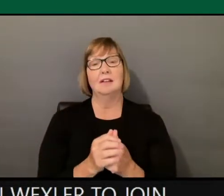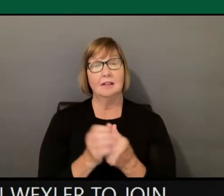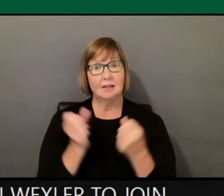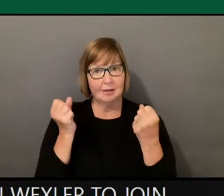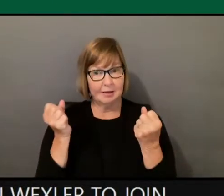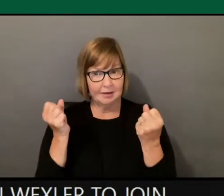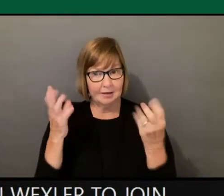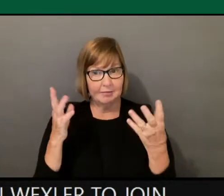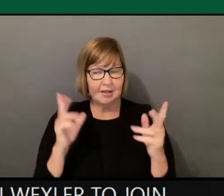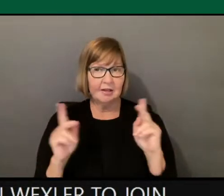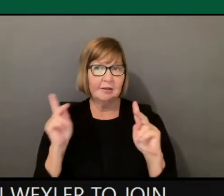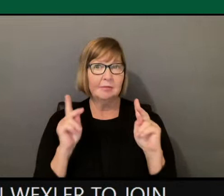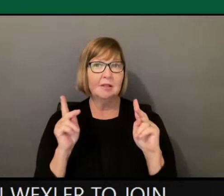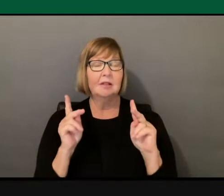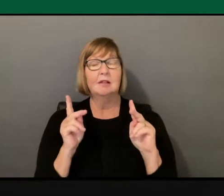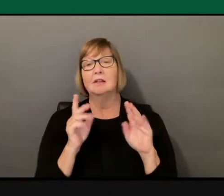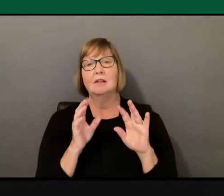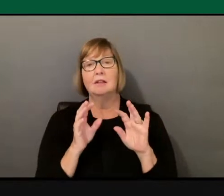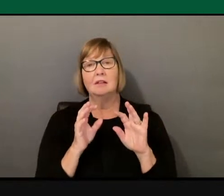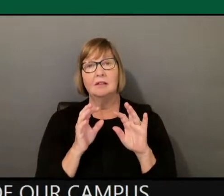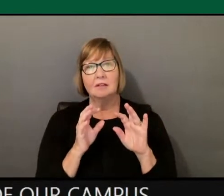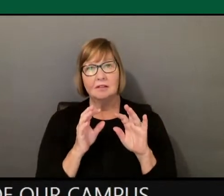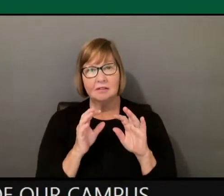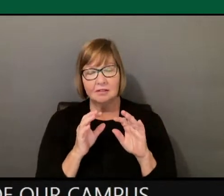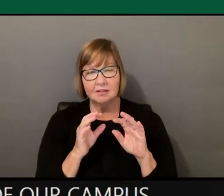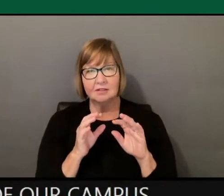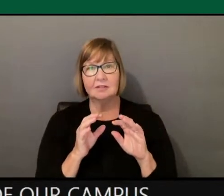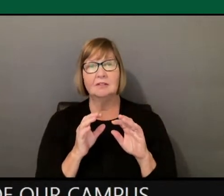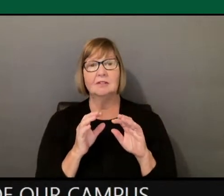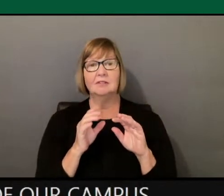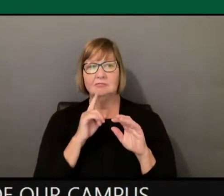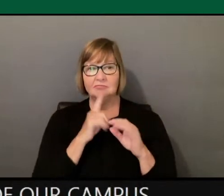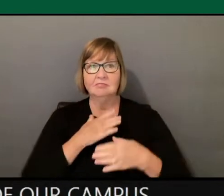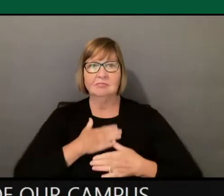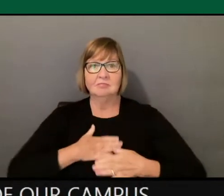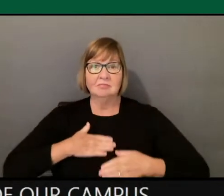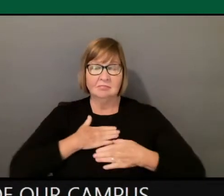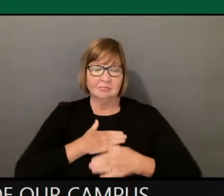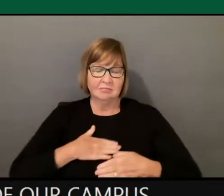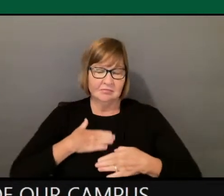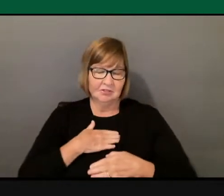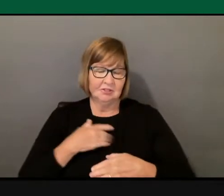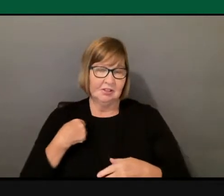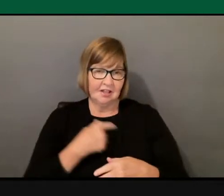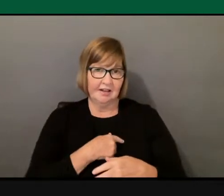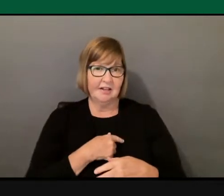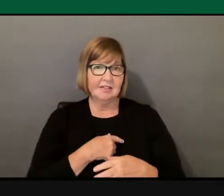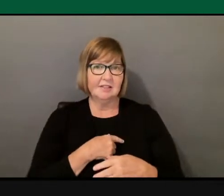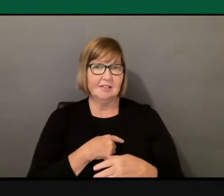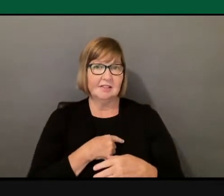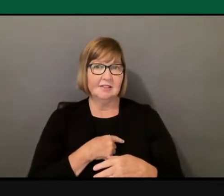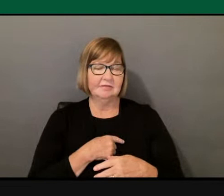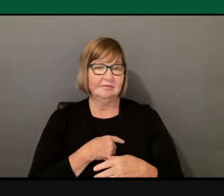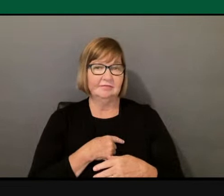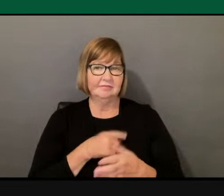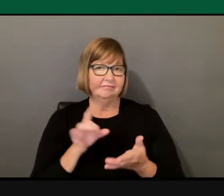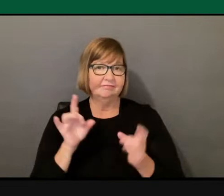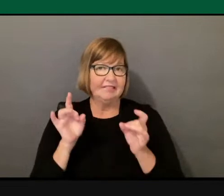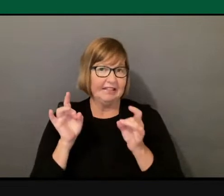appreciate the important piece of us denouncing acts of hate. And then also removing